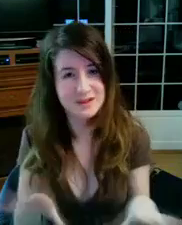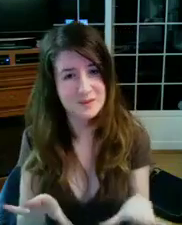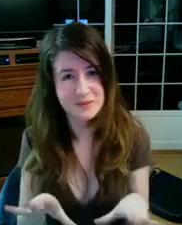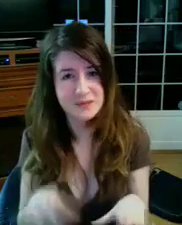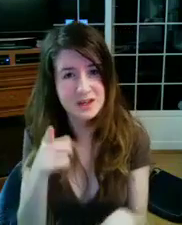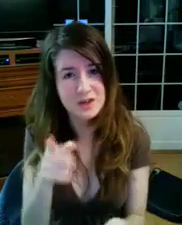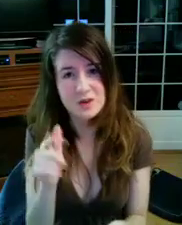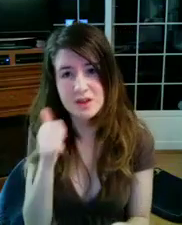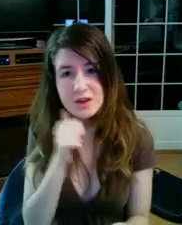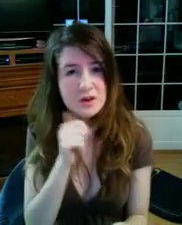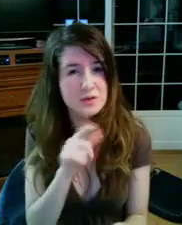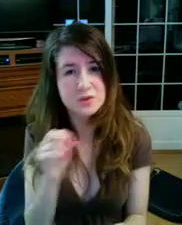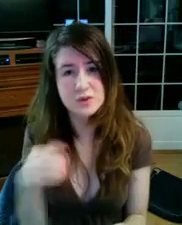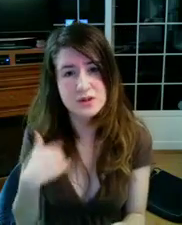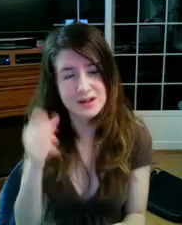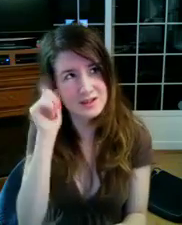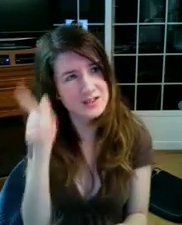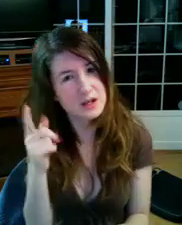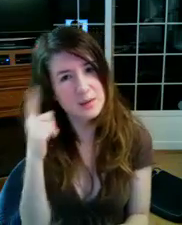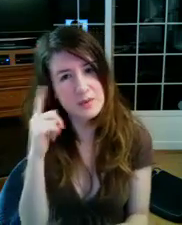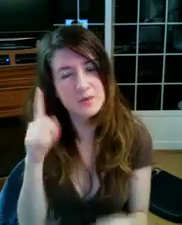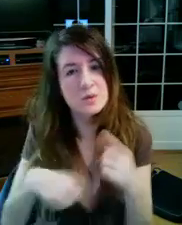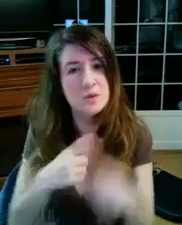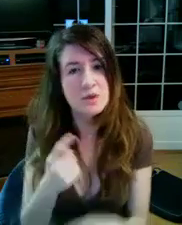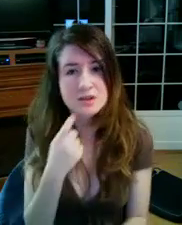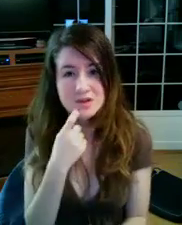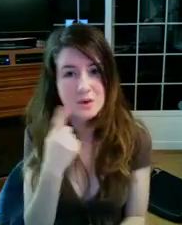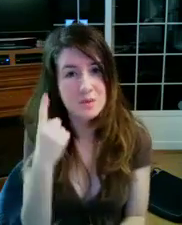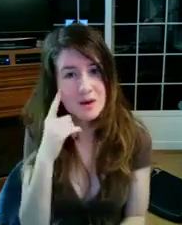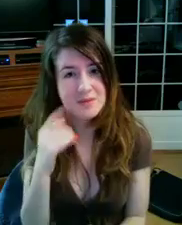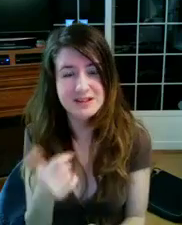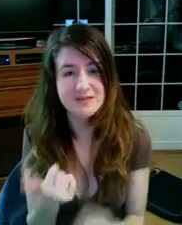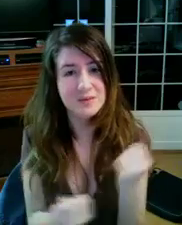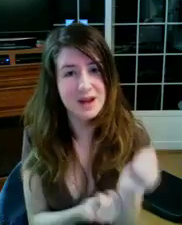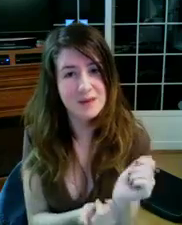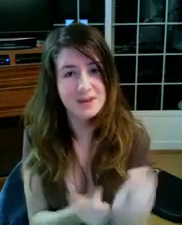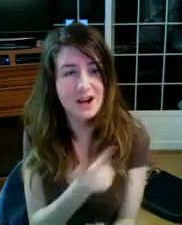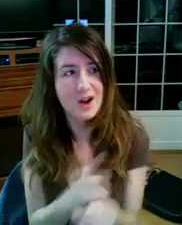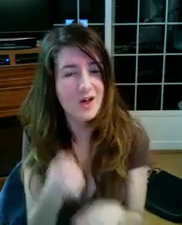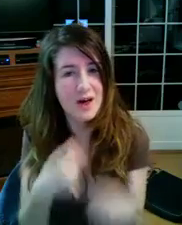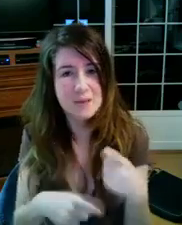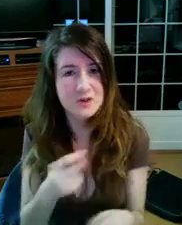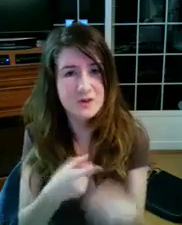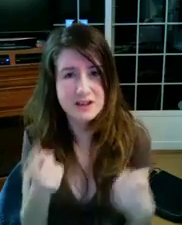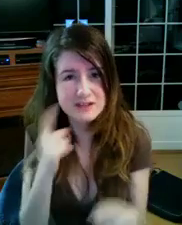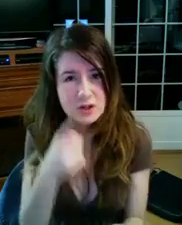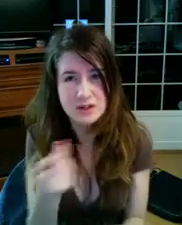didn't like it, and you and Manny were too young to understand it, papa was a rolling stone, mama developed a habit, and it all happened too fast for either